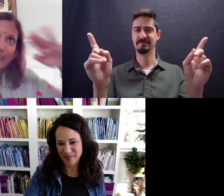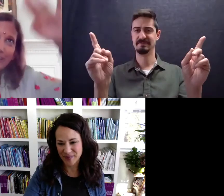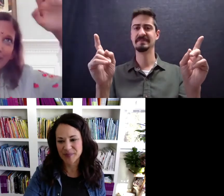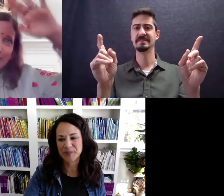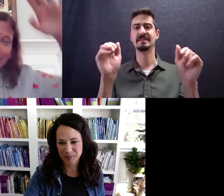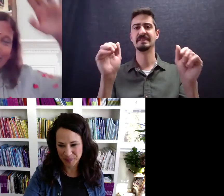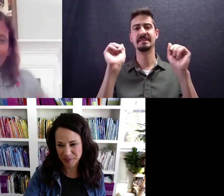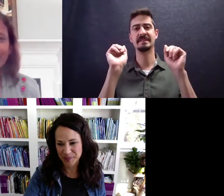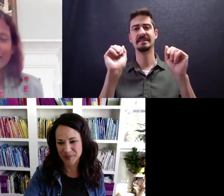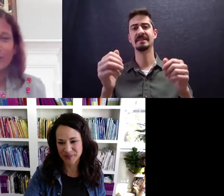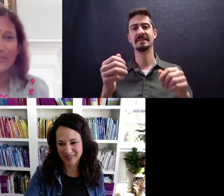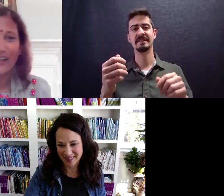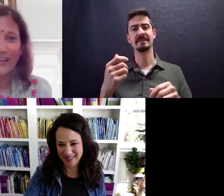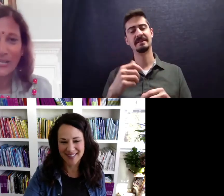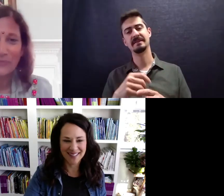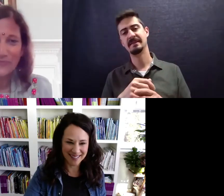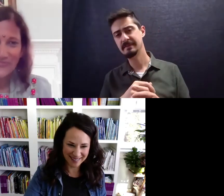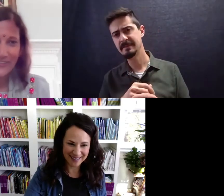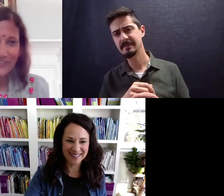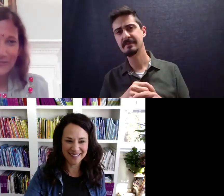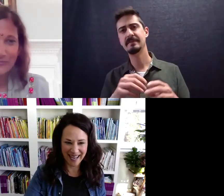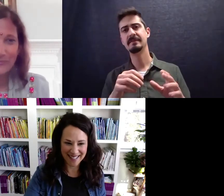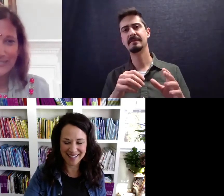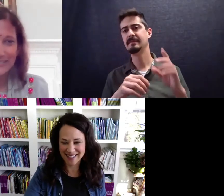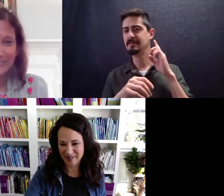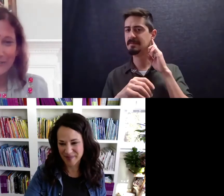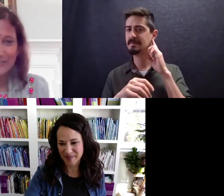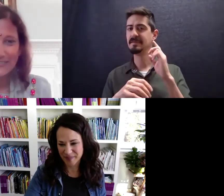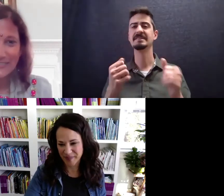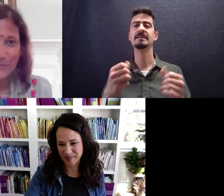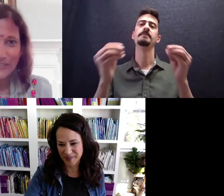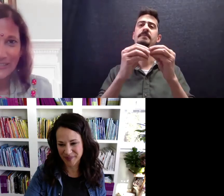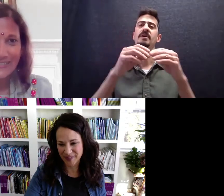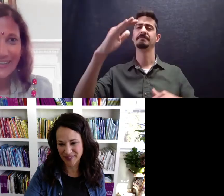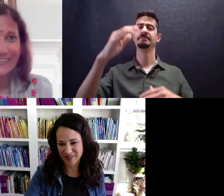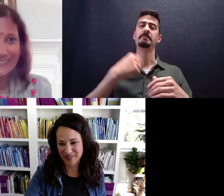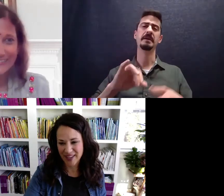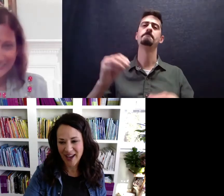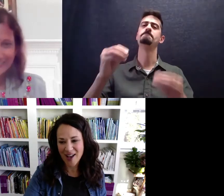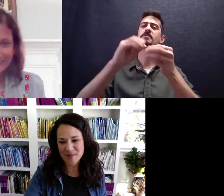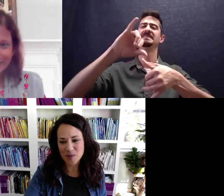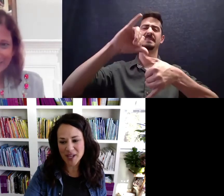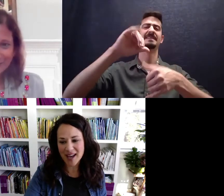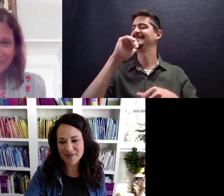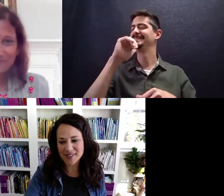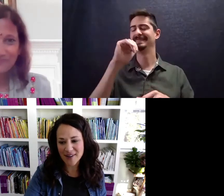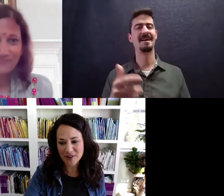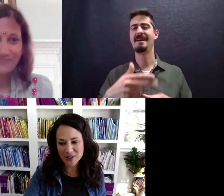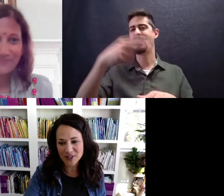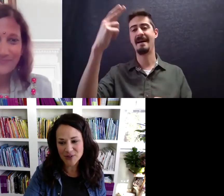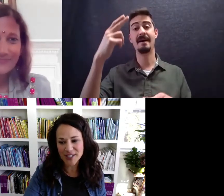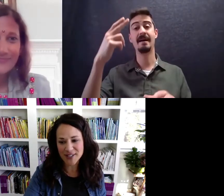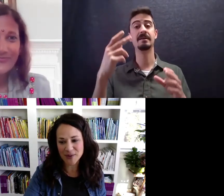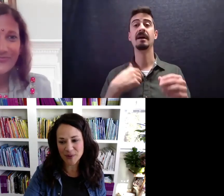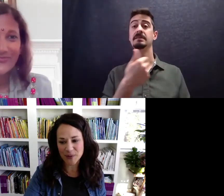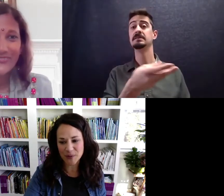three and it's a little bit high up. But as an adult, it's probably not as high. We have several